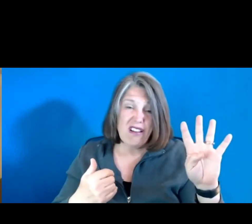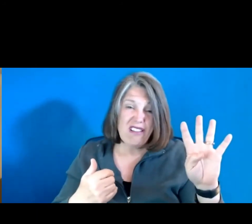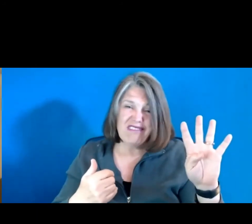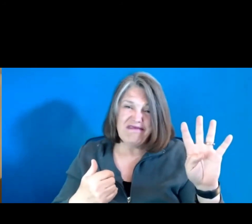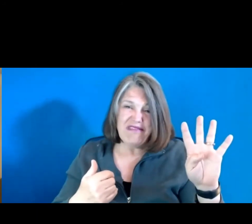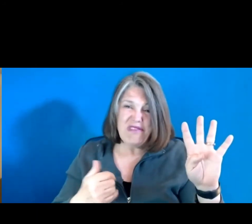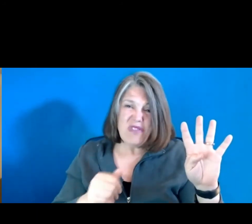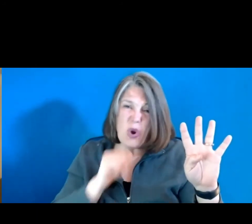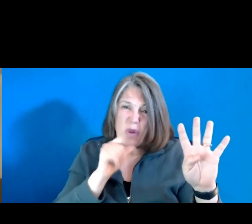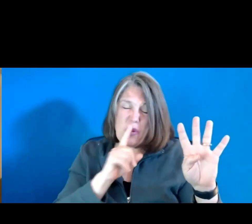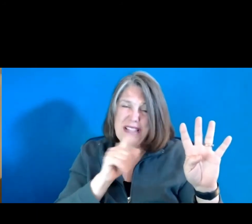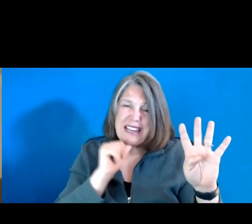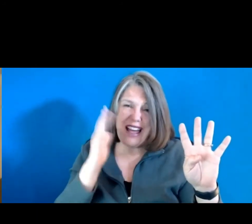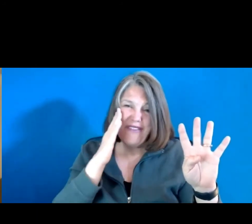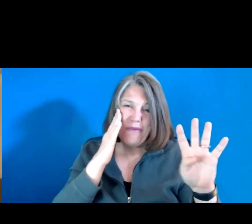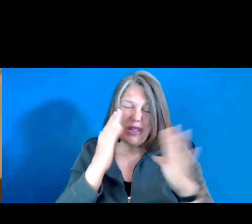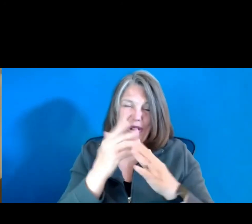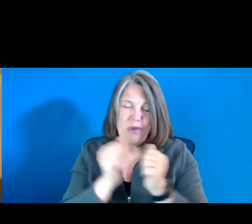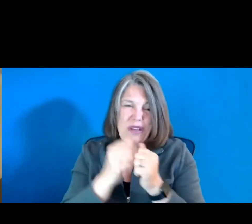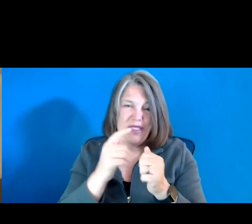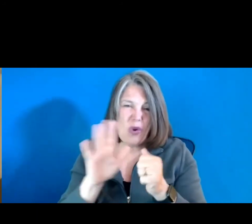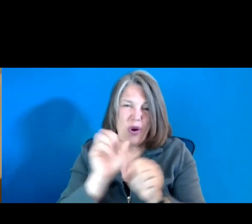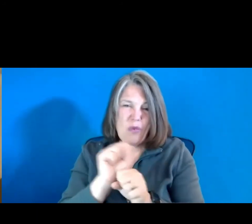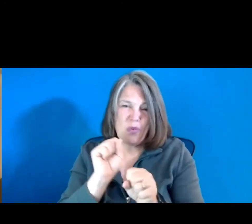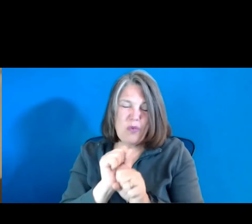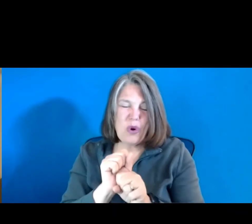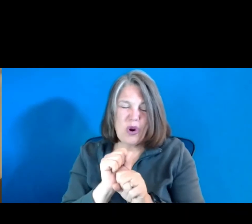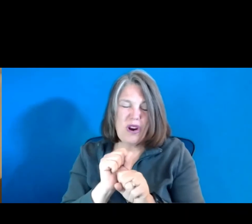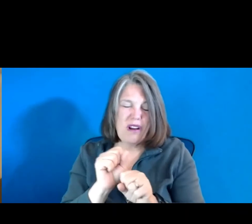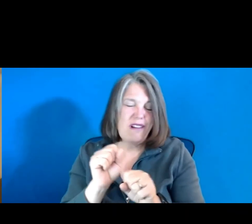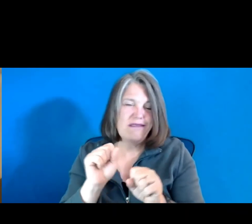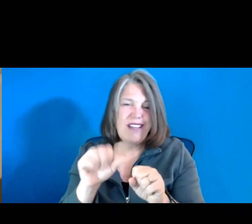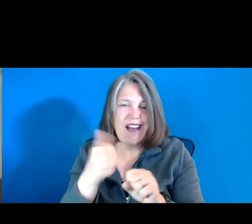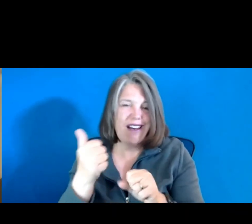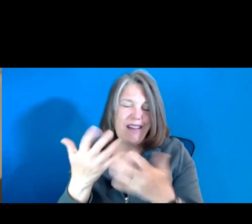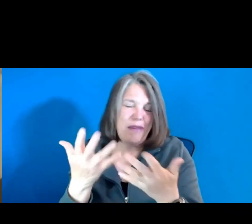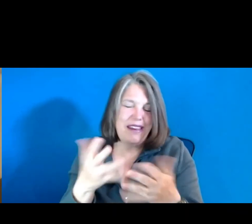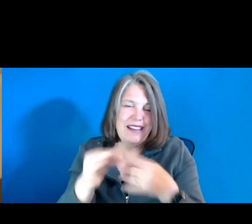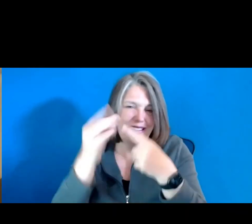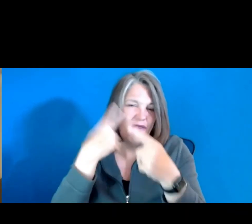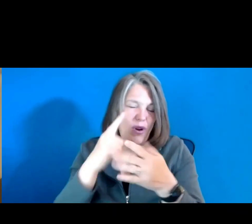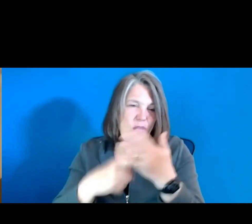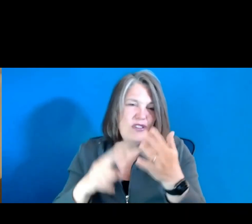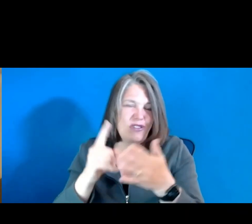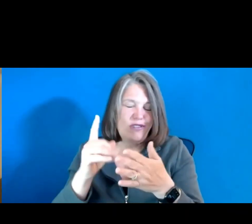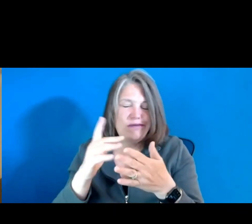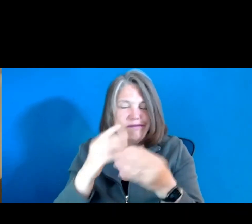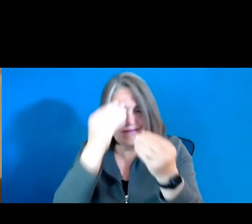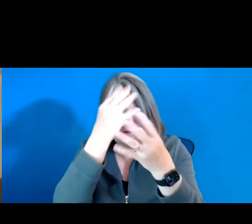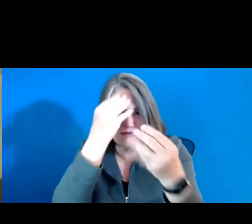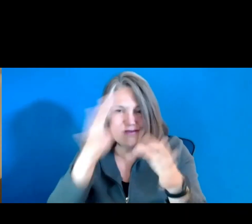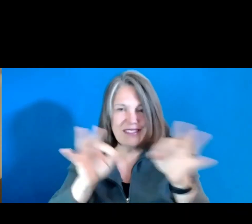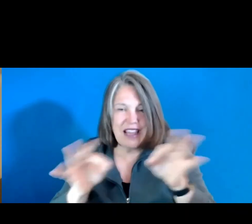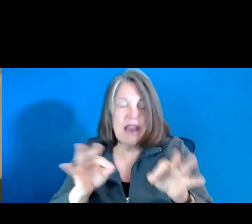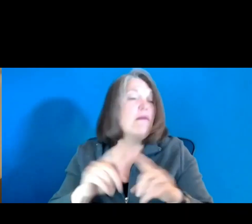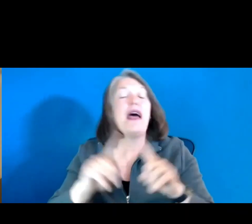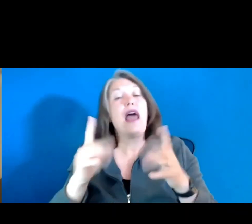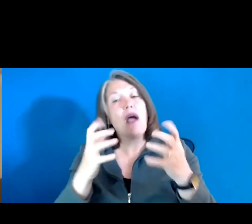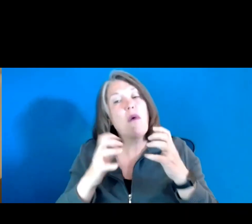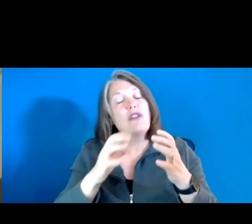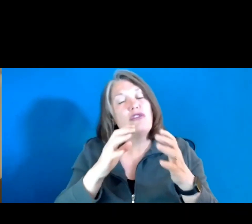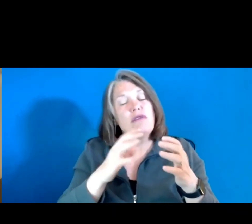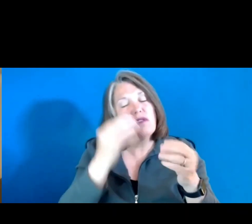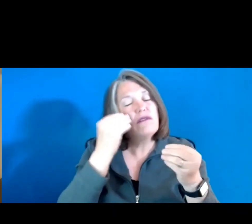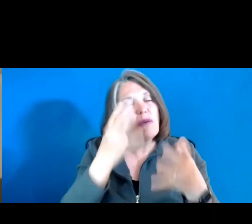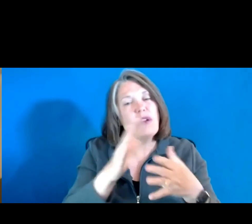on the spot. I want to underscore that whether you share your paper, whether someone is attending or not,